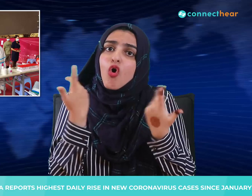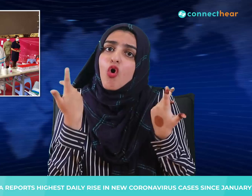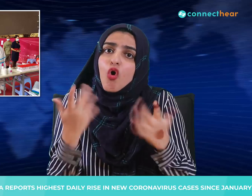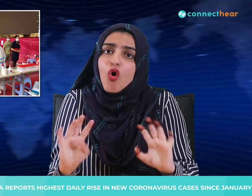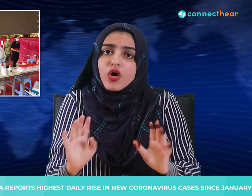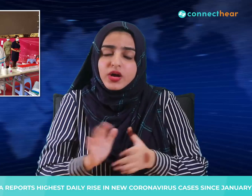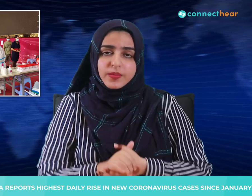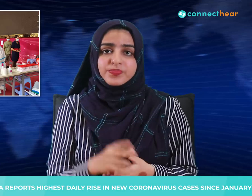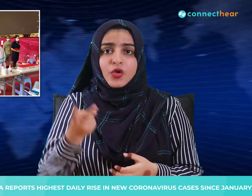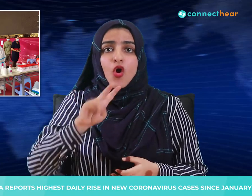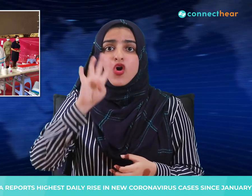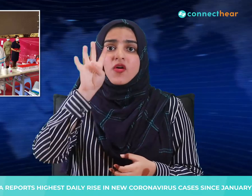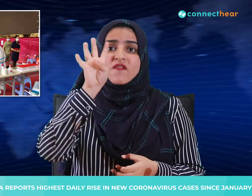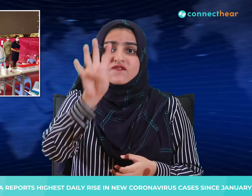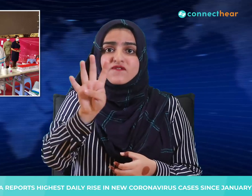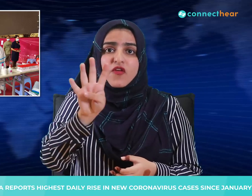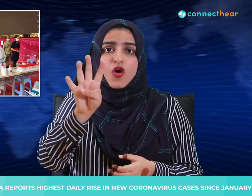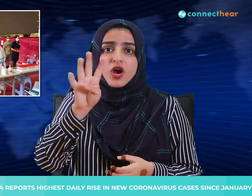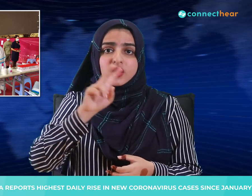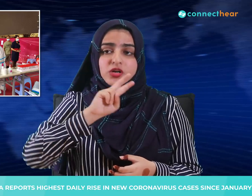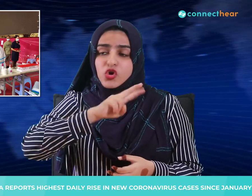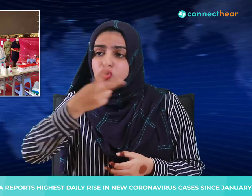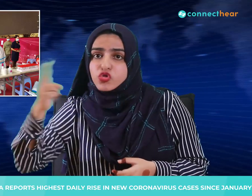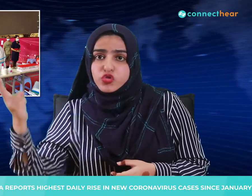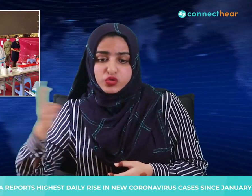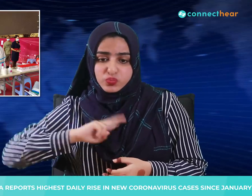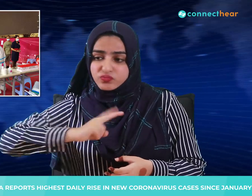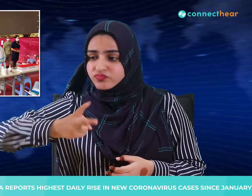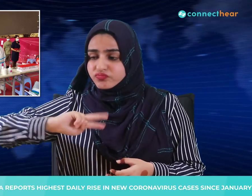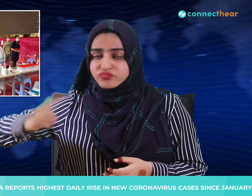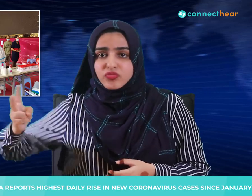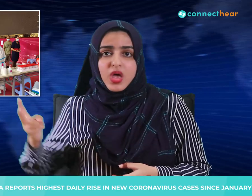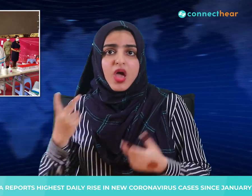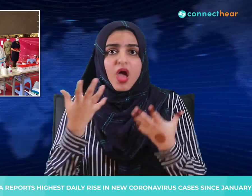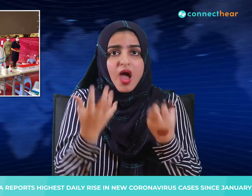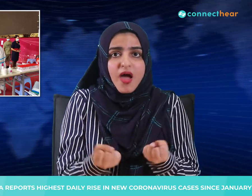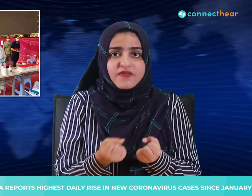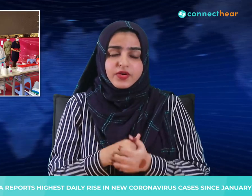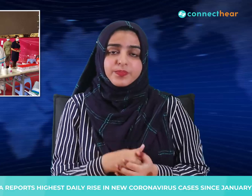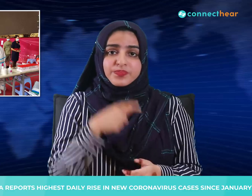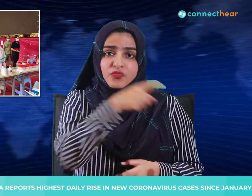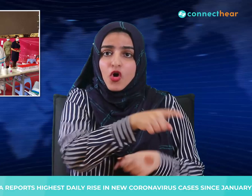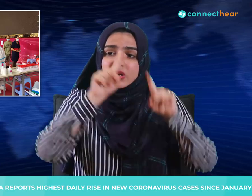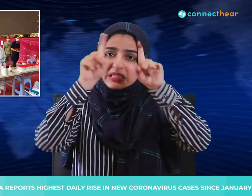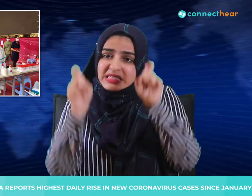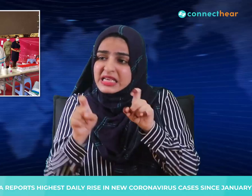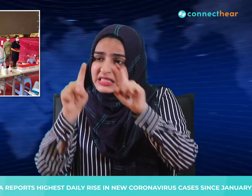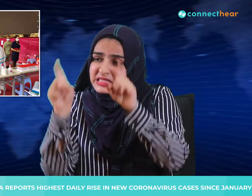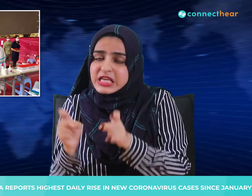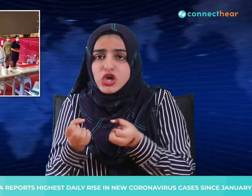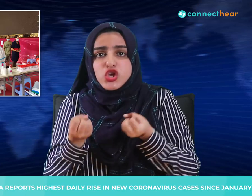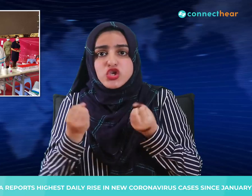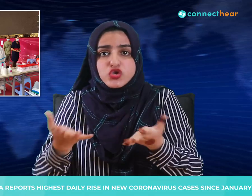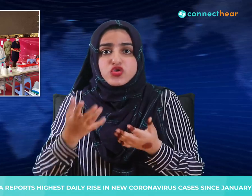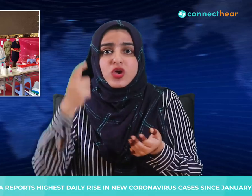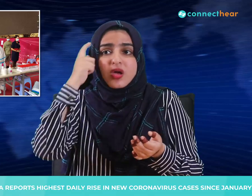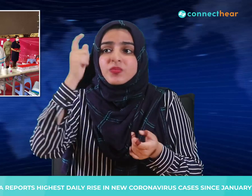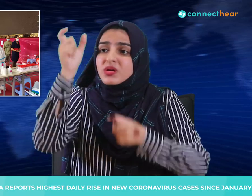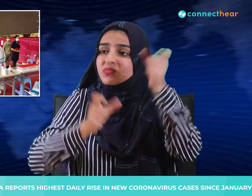country, including four domestic transmission cases, leading to a drive to test millions in East Jiangsu